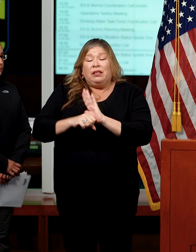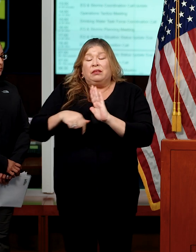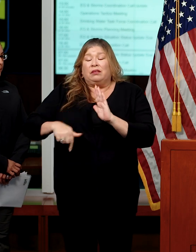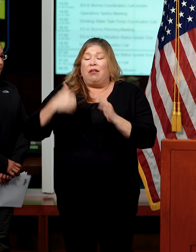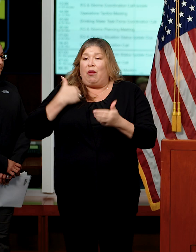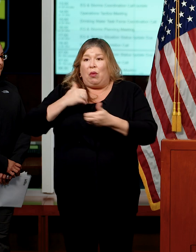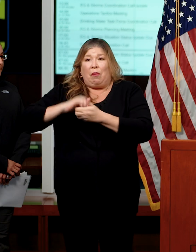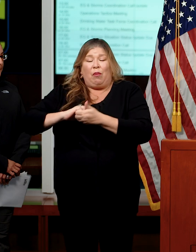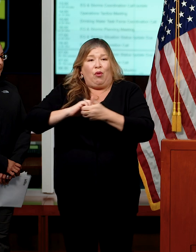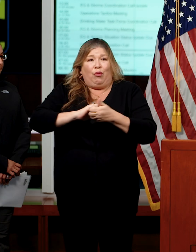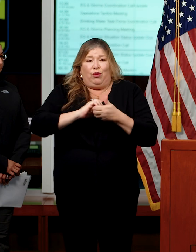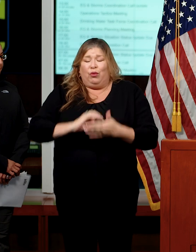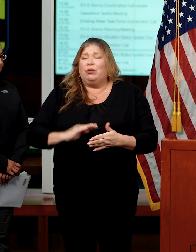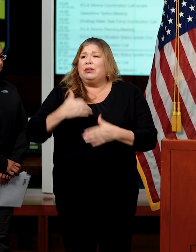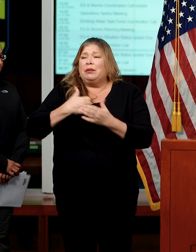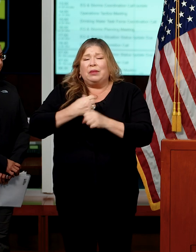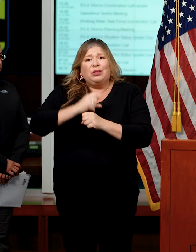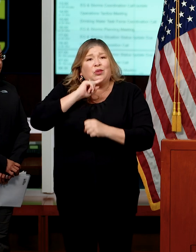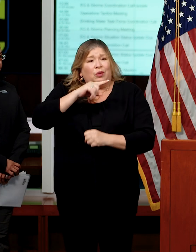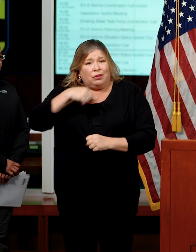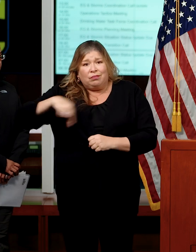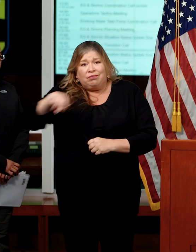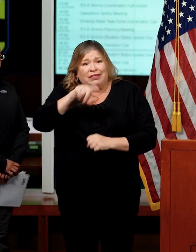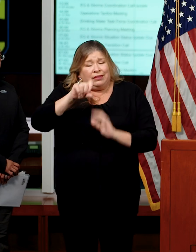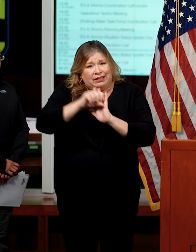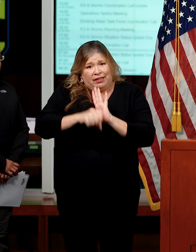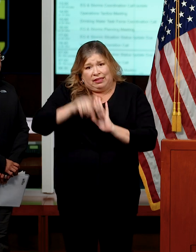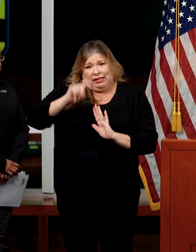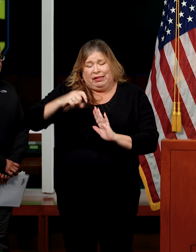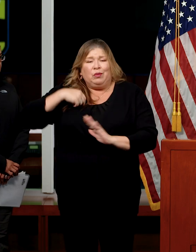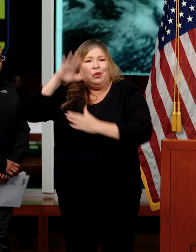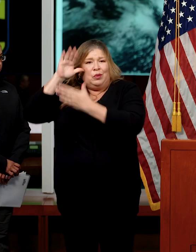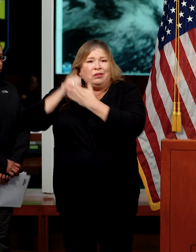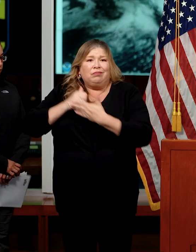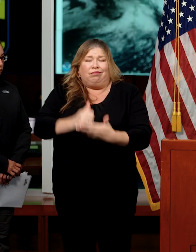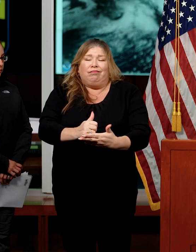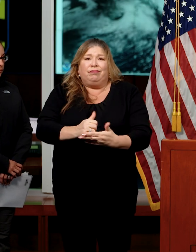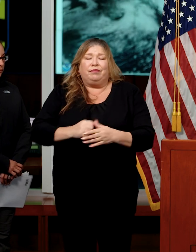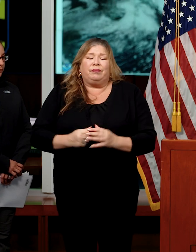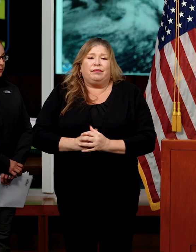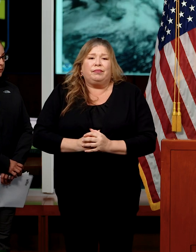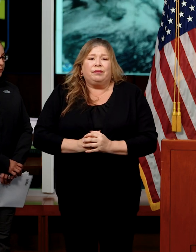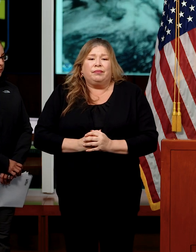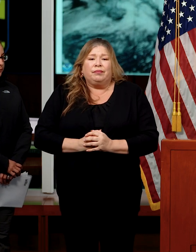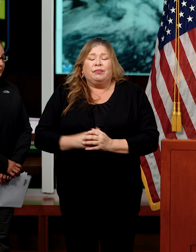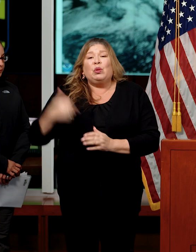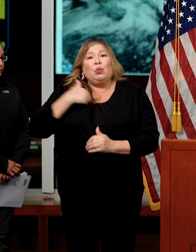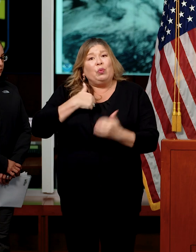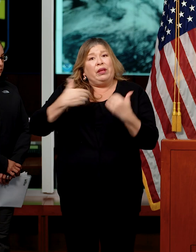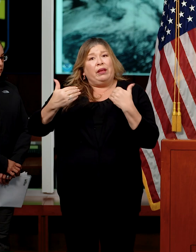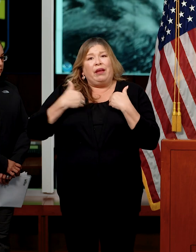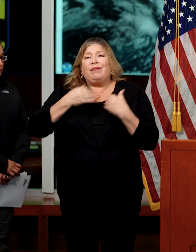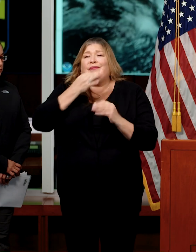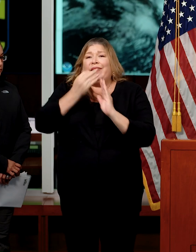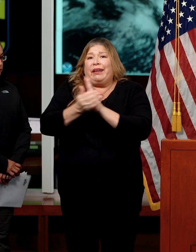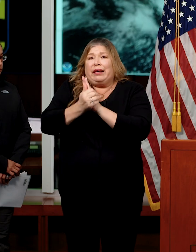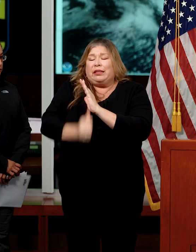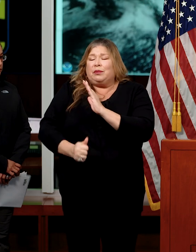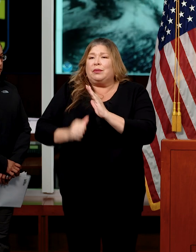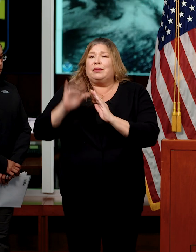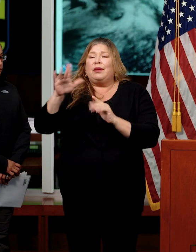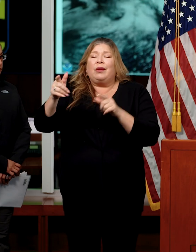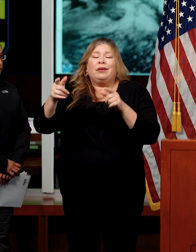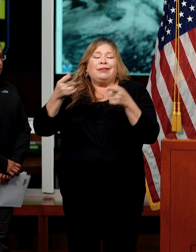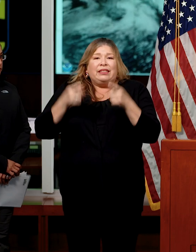continue to deliver whatever assistance is needed to support California's needs. We have our expert incident management